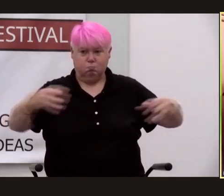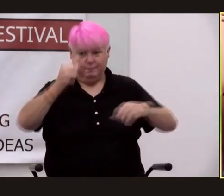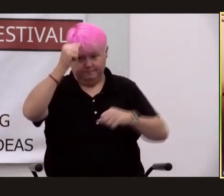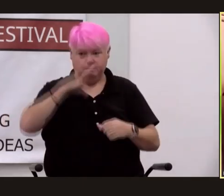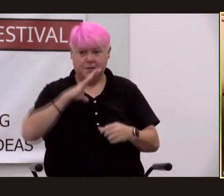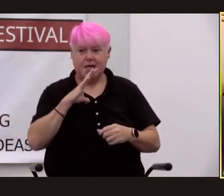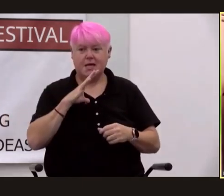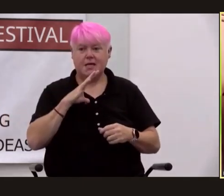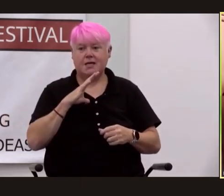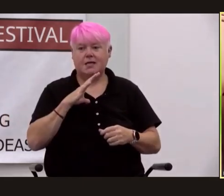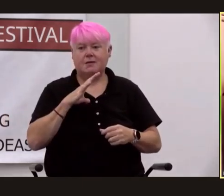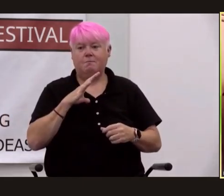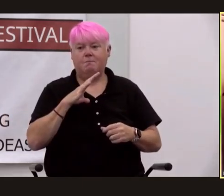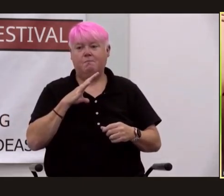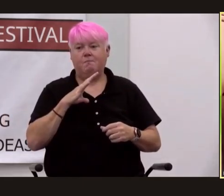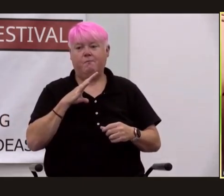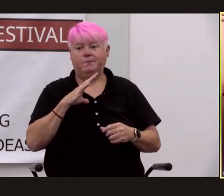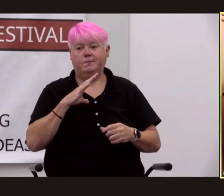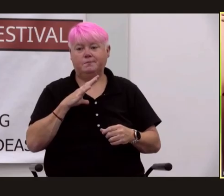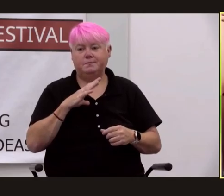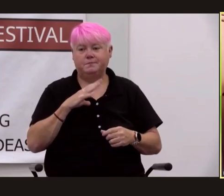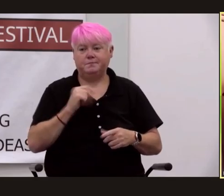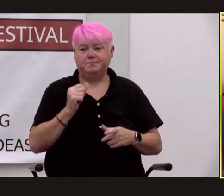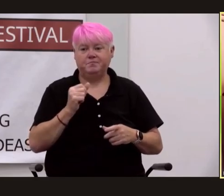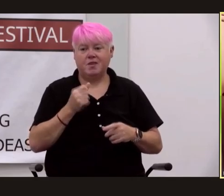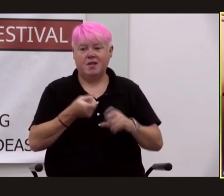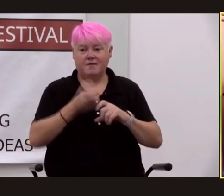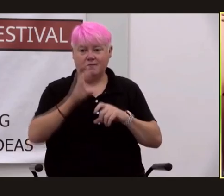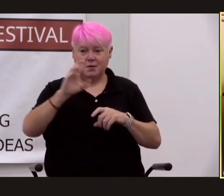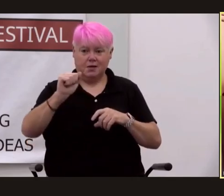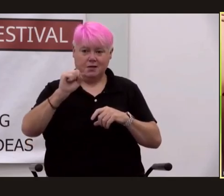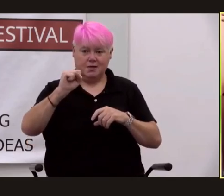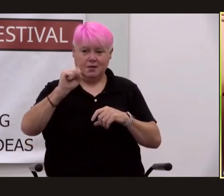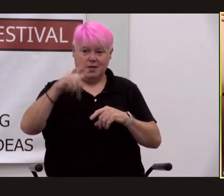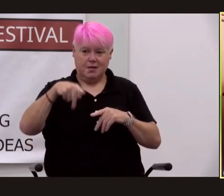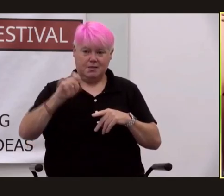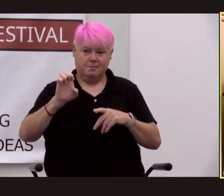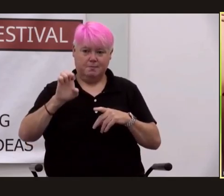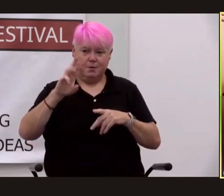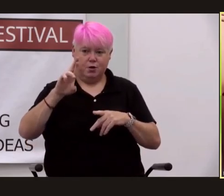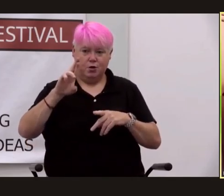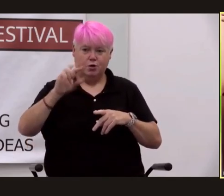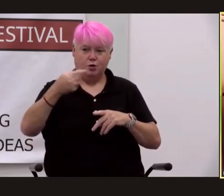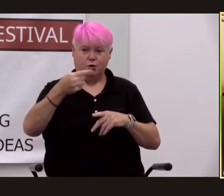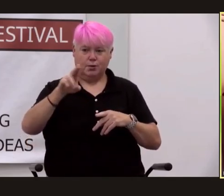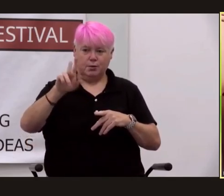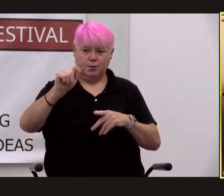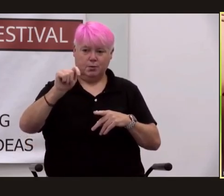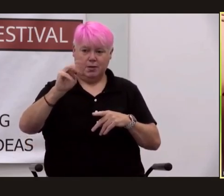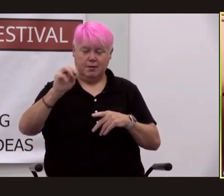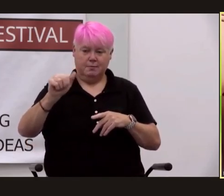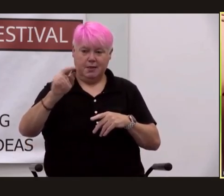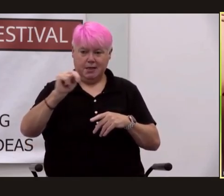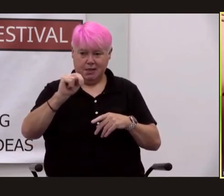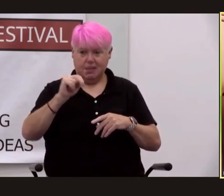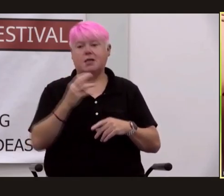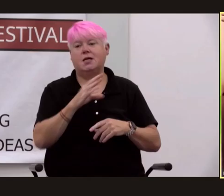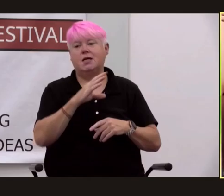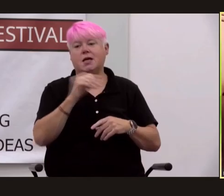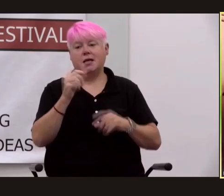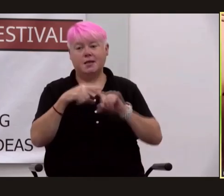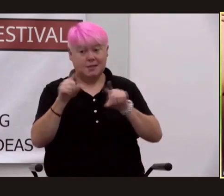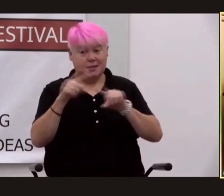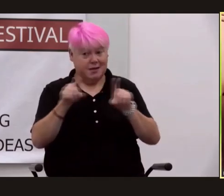um uh casper gutman the character uh from the maltese falcon and the difference between